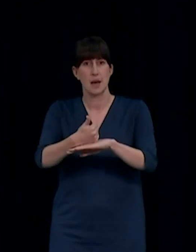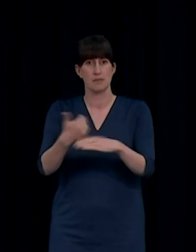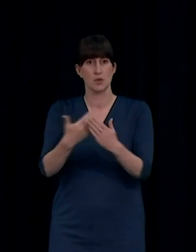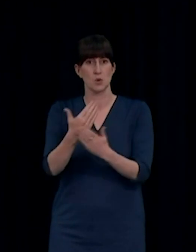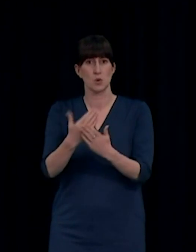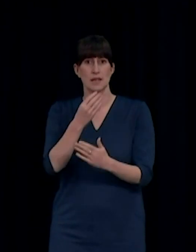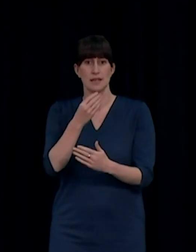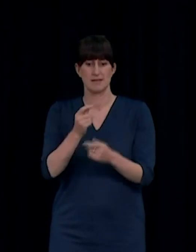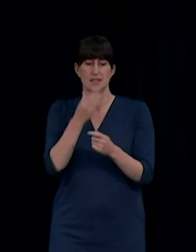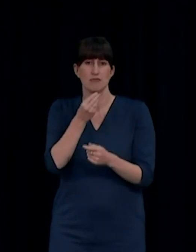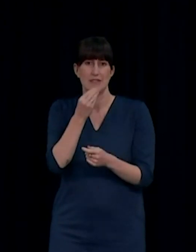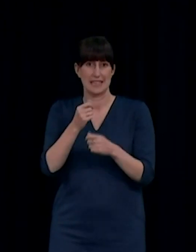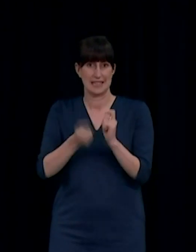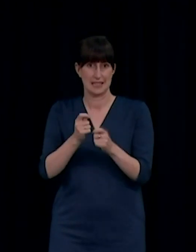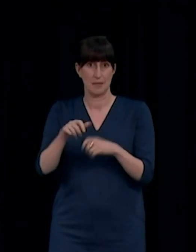website.